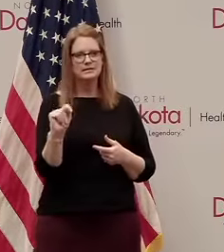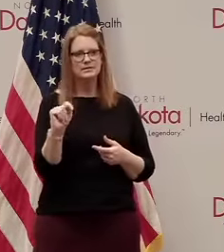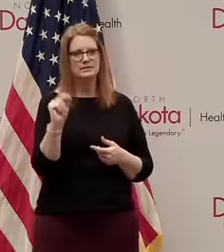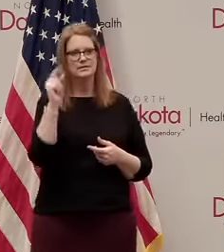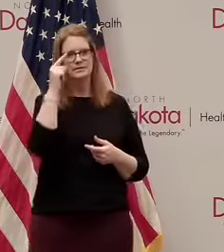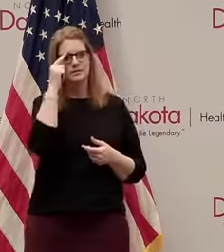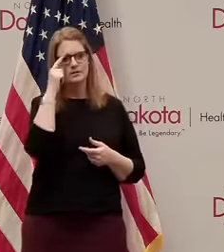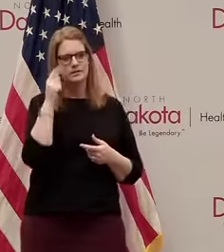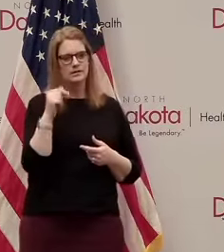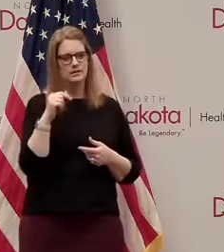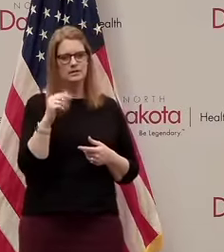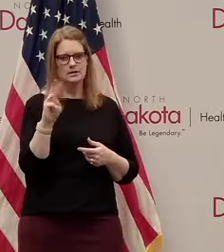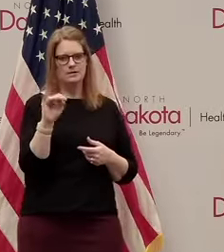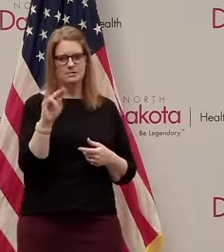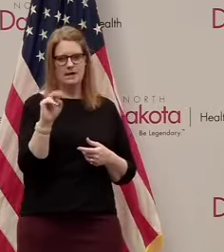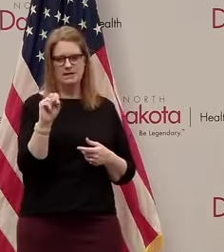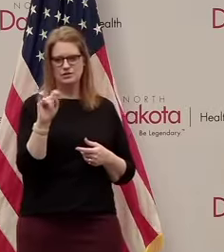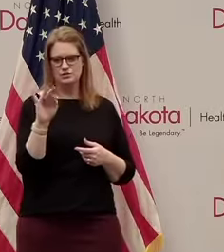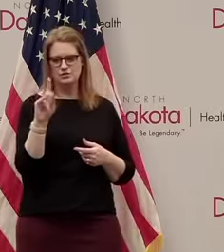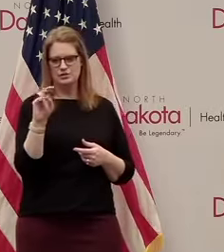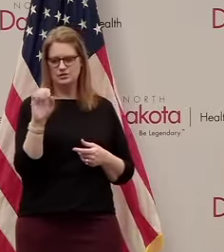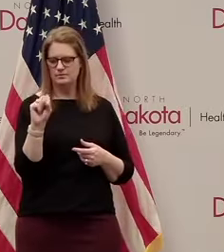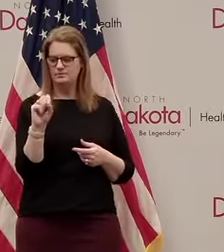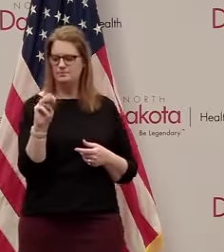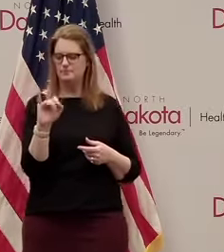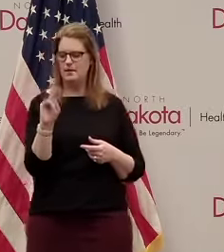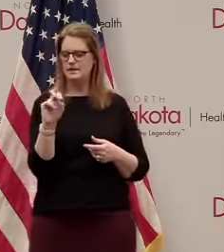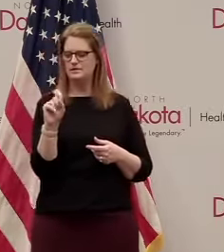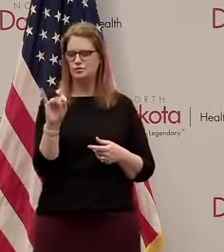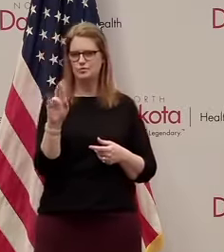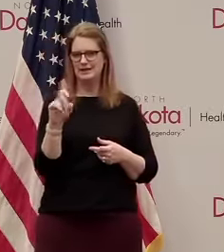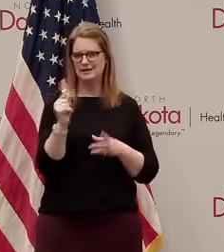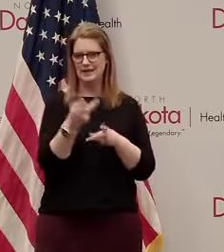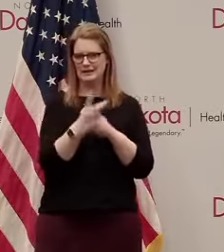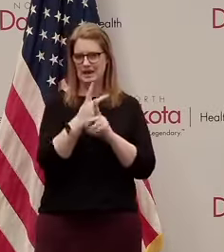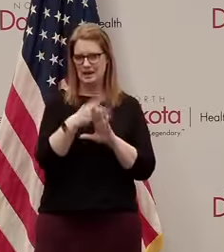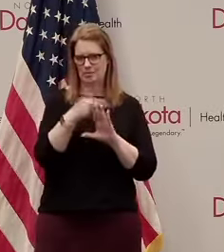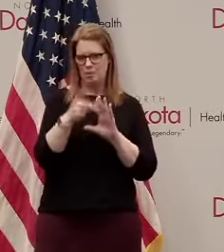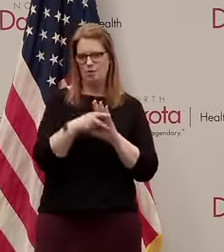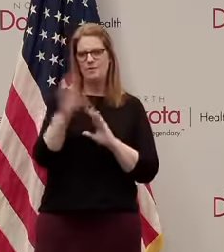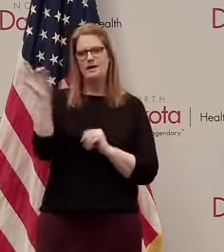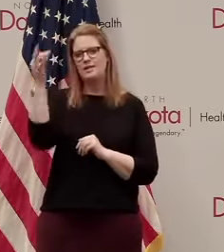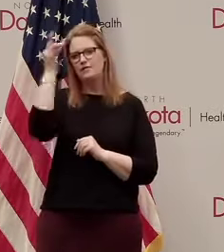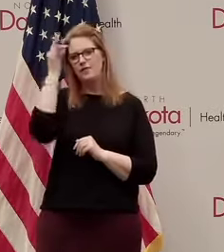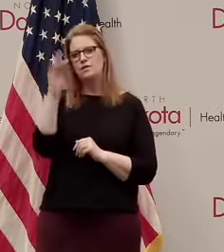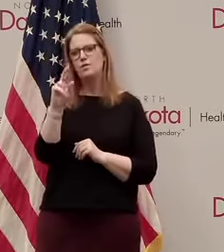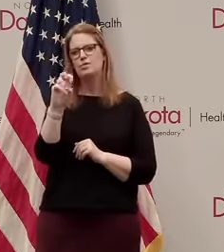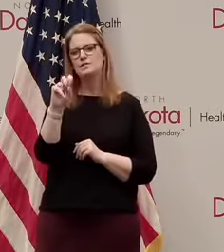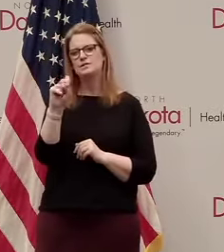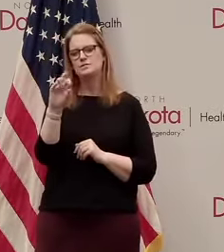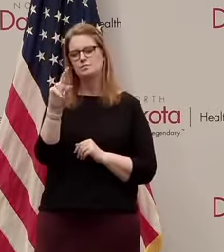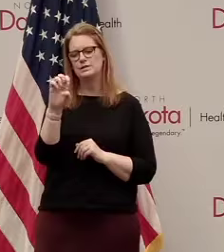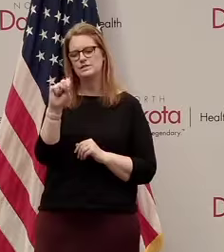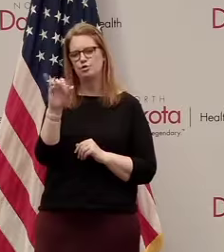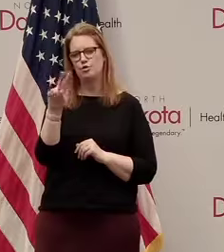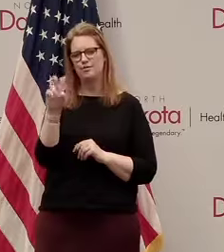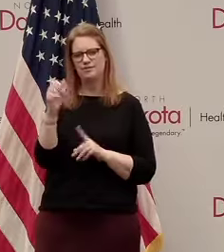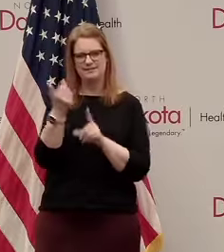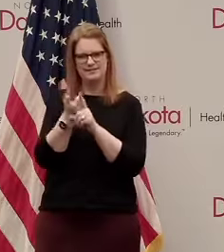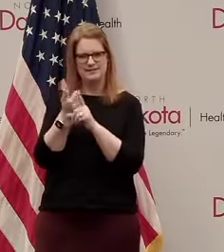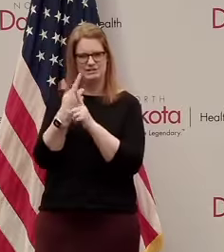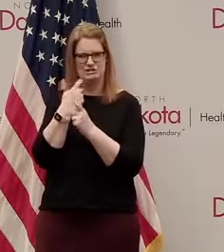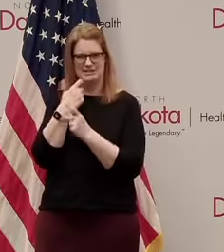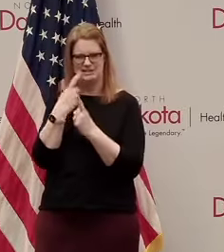Main Streets are hurting in the Main Street lending program that the Federal Reserve has just announced and they're expanding the scope and so again I want to thank